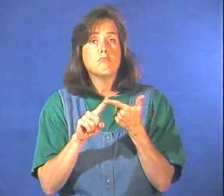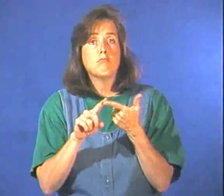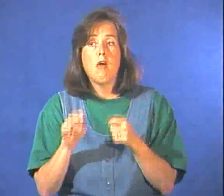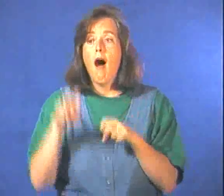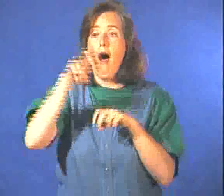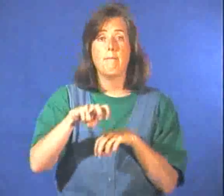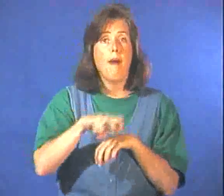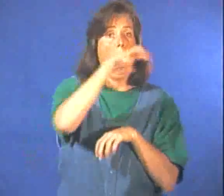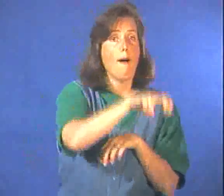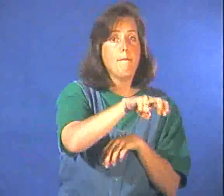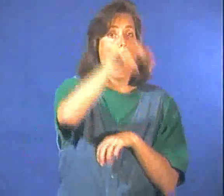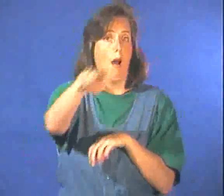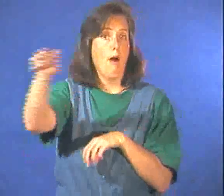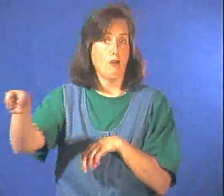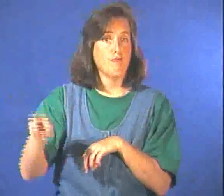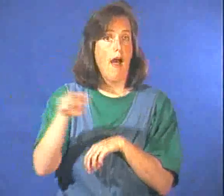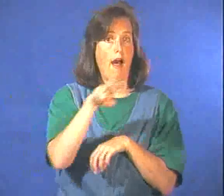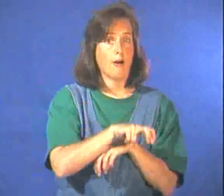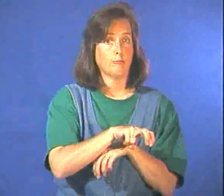they hop from place to place.